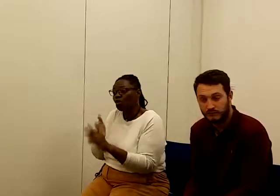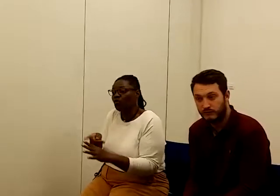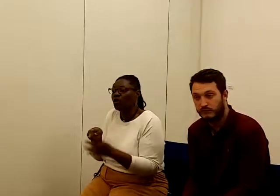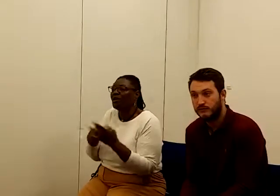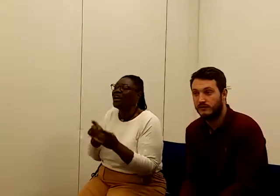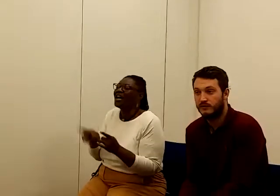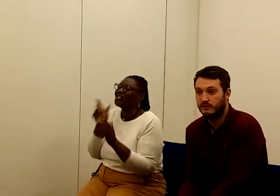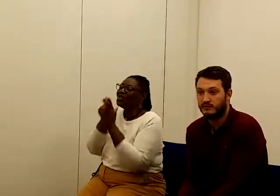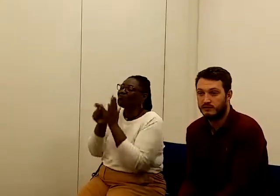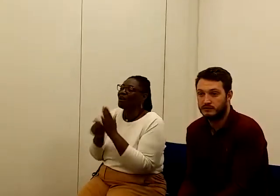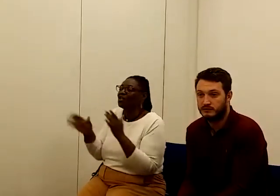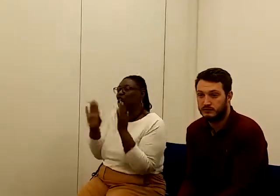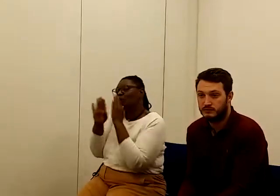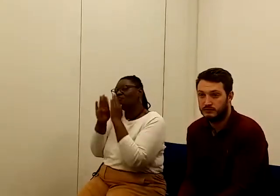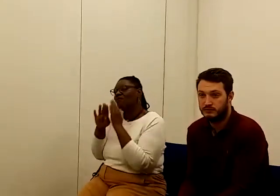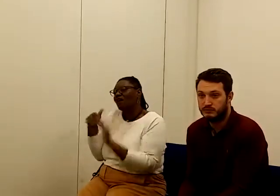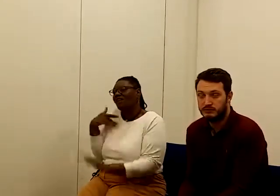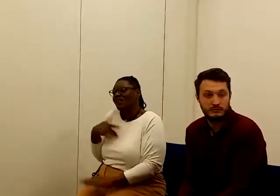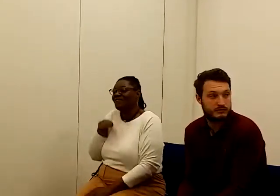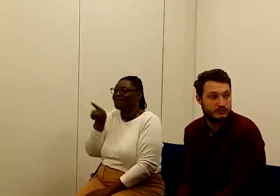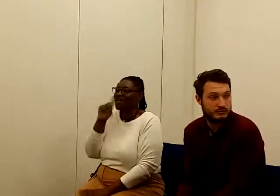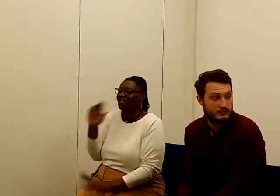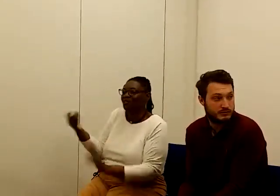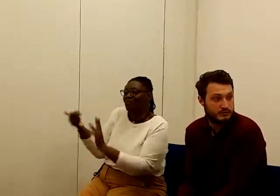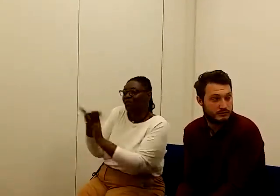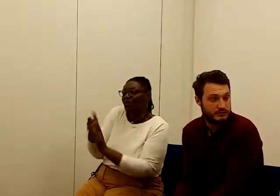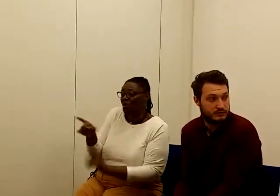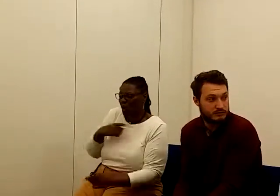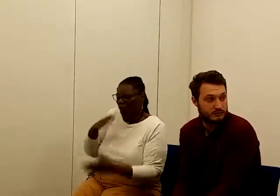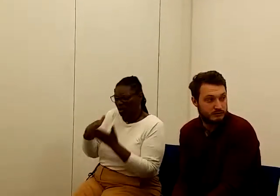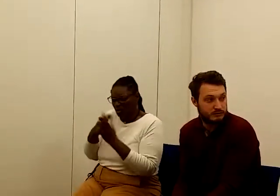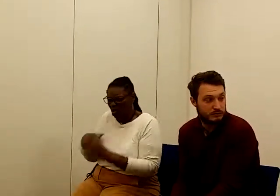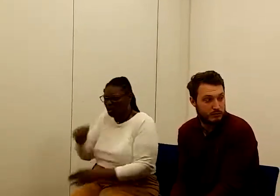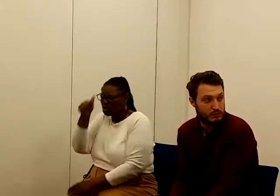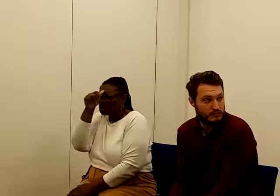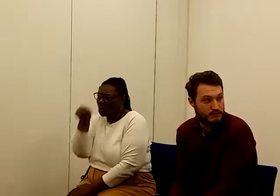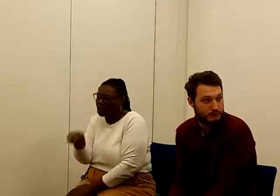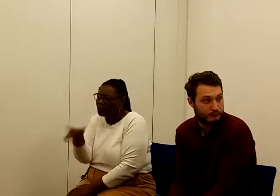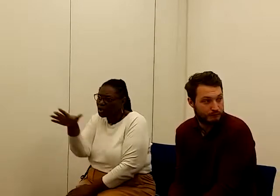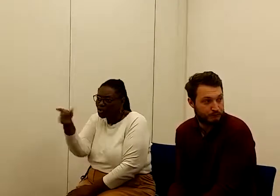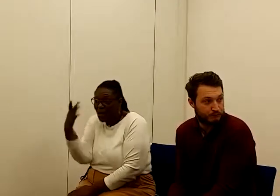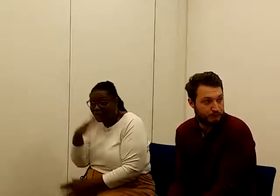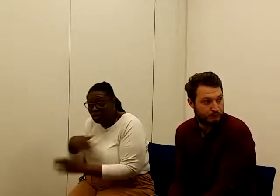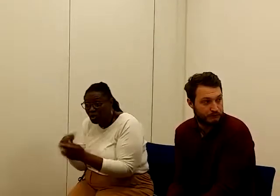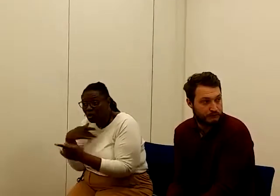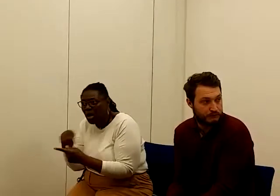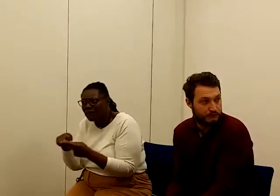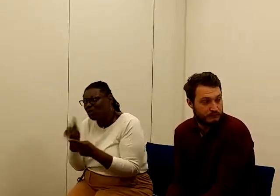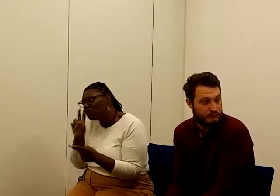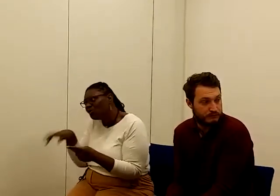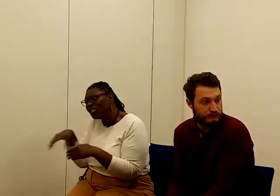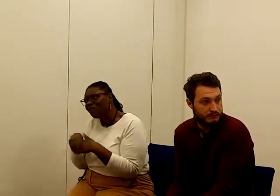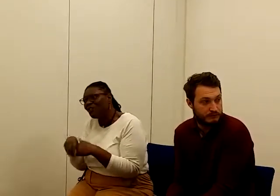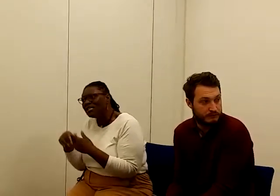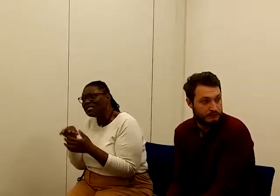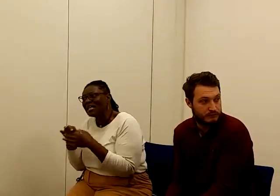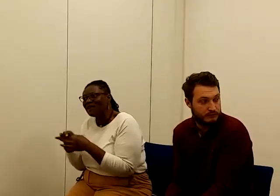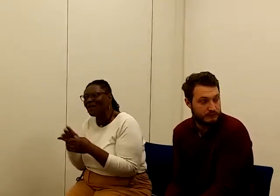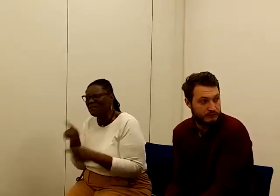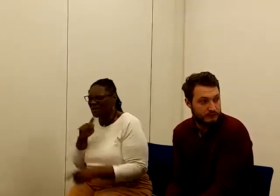where your right to a private life is going to be infringed. Because they want to know, do you have a social life? Do you see friends and family? What do you